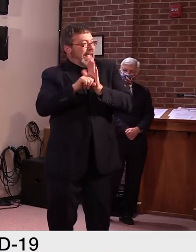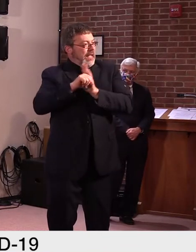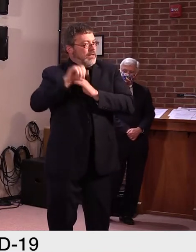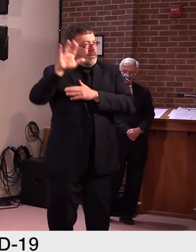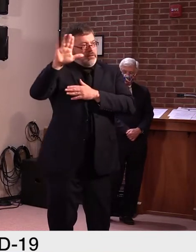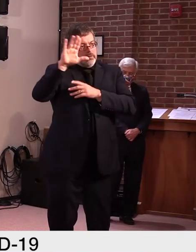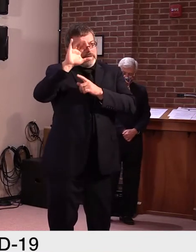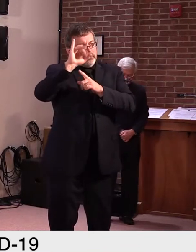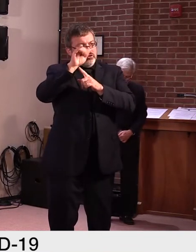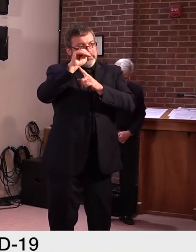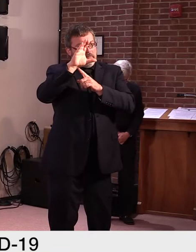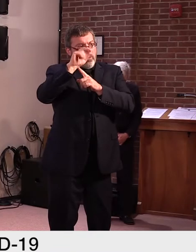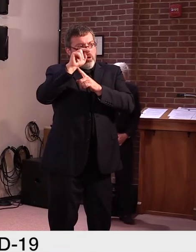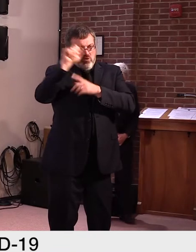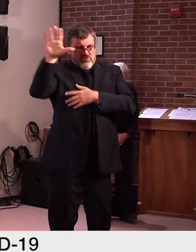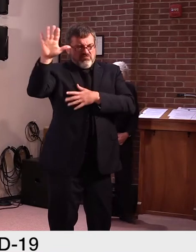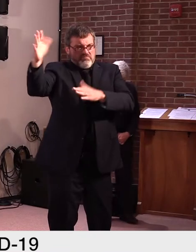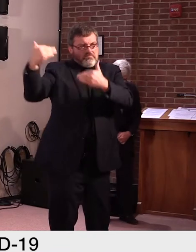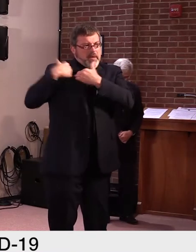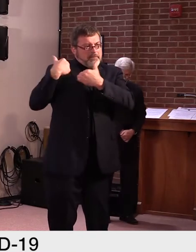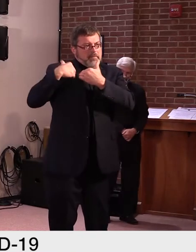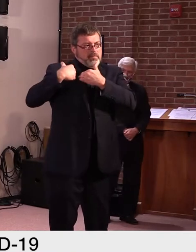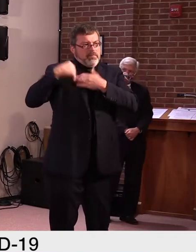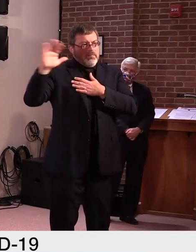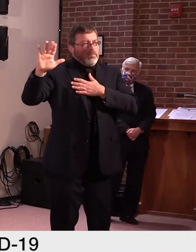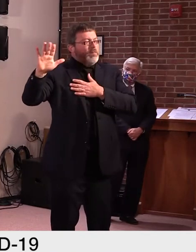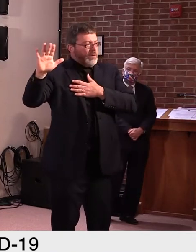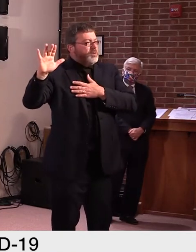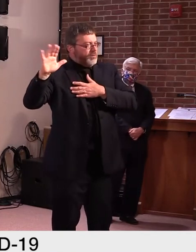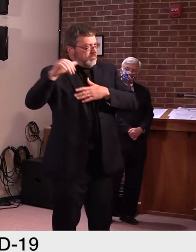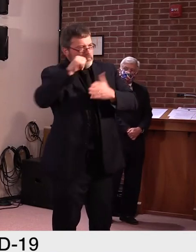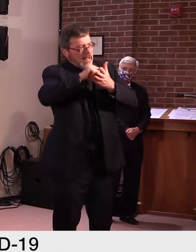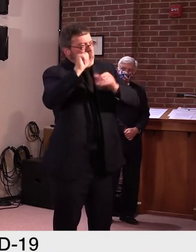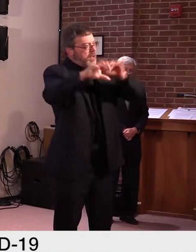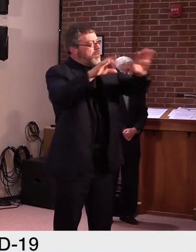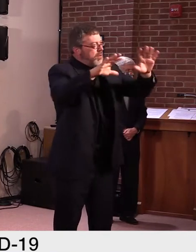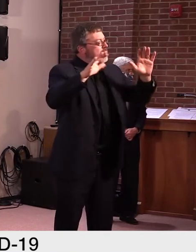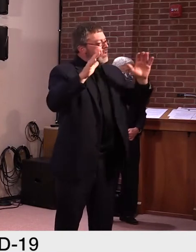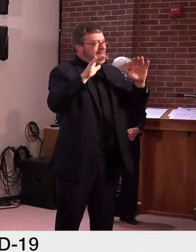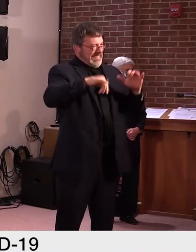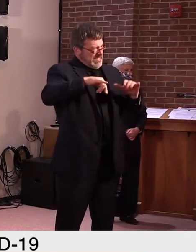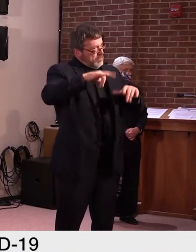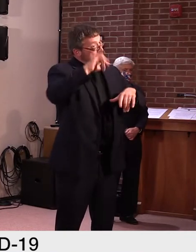safely and effectively. Uh, and so, uh, we'll rely on him at this point.